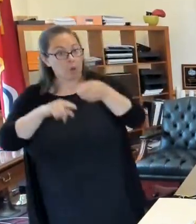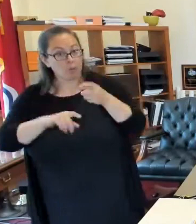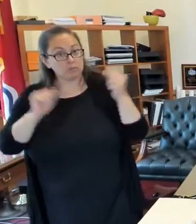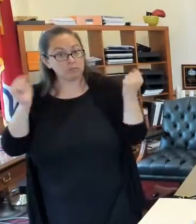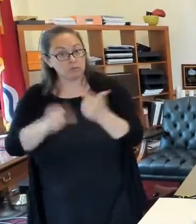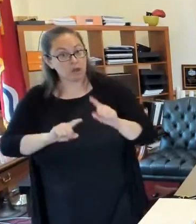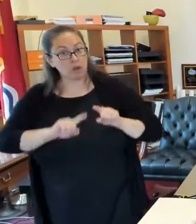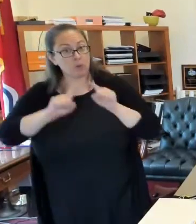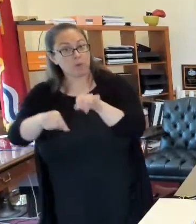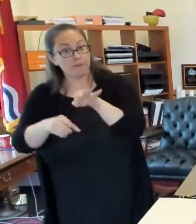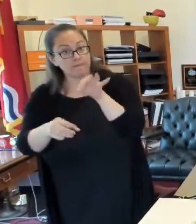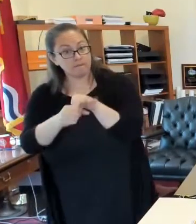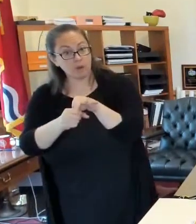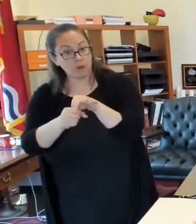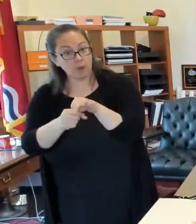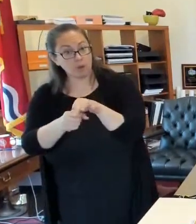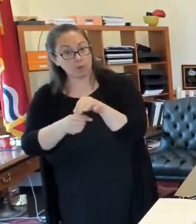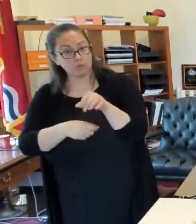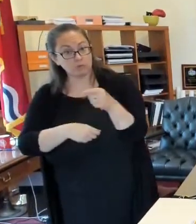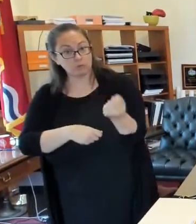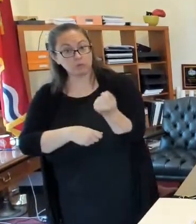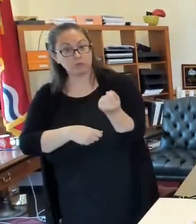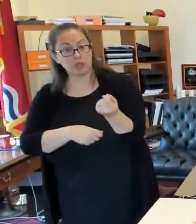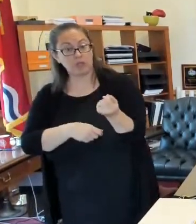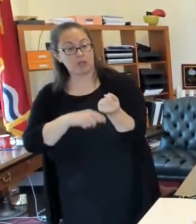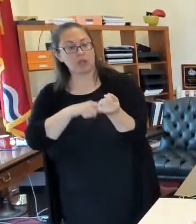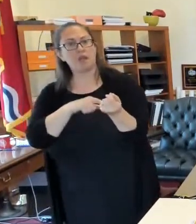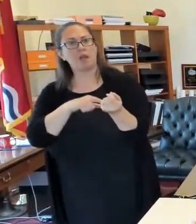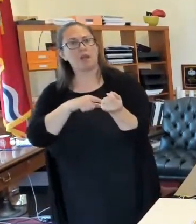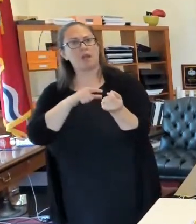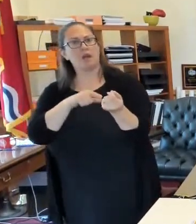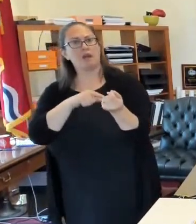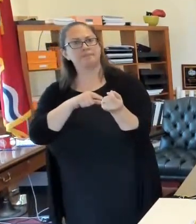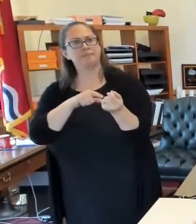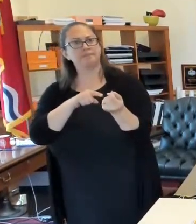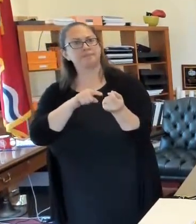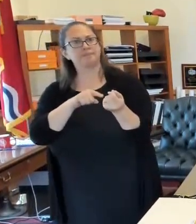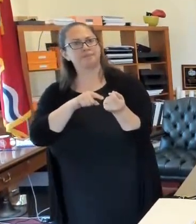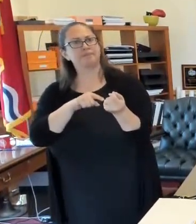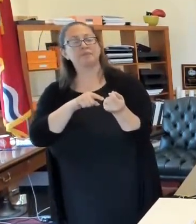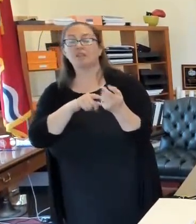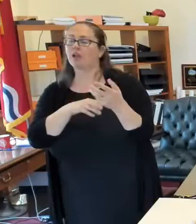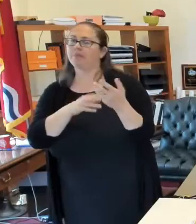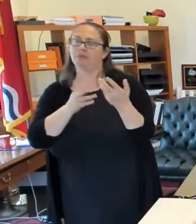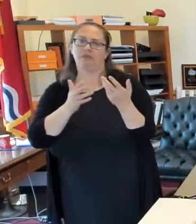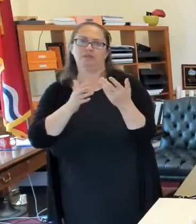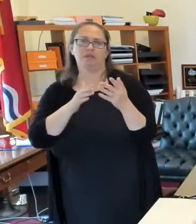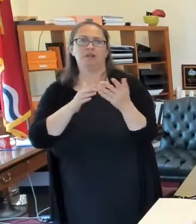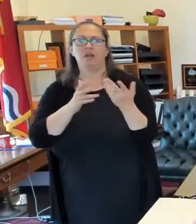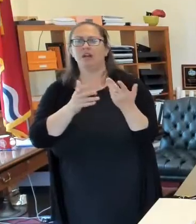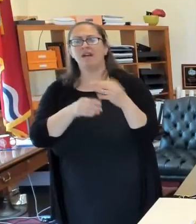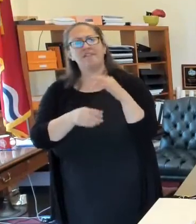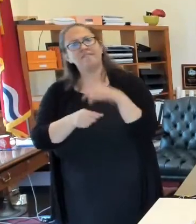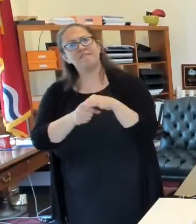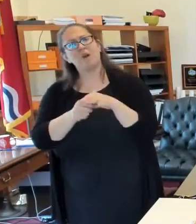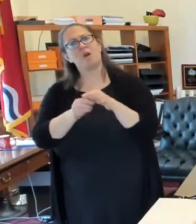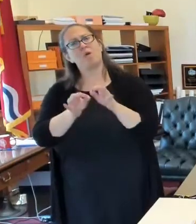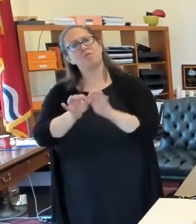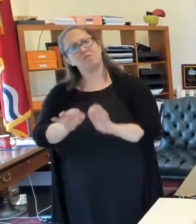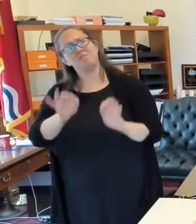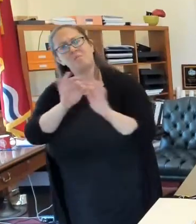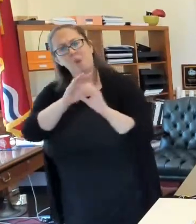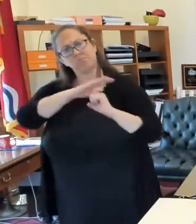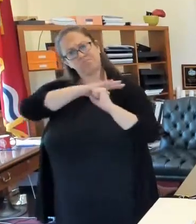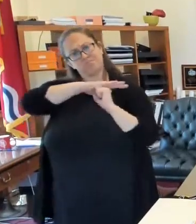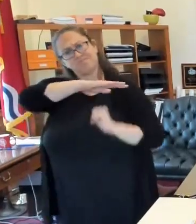votes on Tuesday. You know, that's the, that's the, uh, that's the fundamentals of our democracy. So go vote on